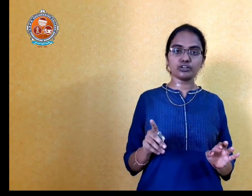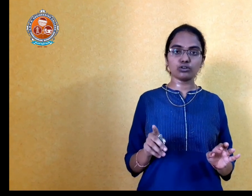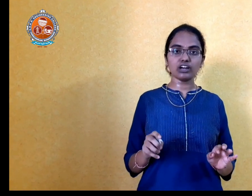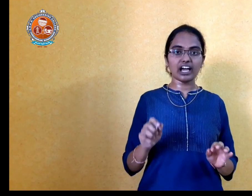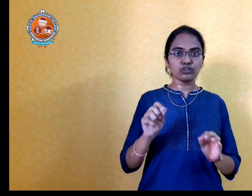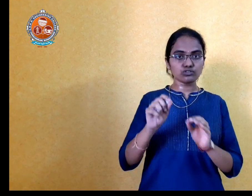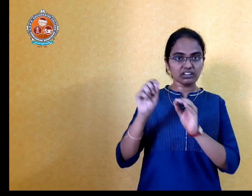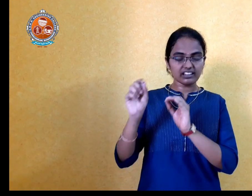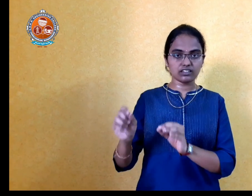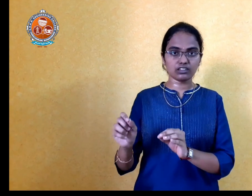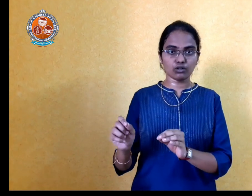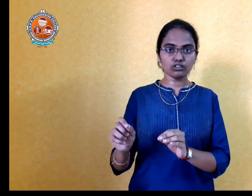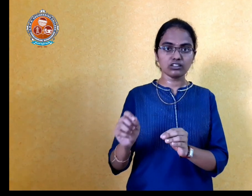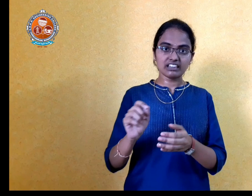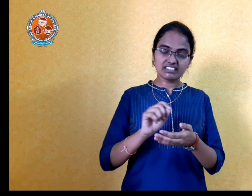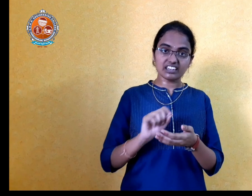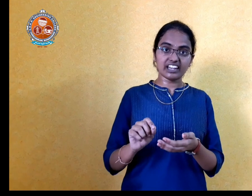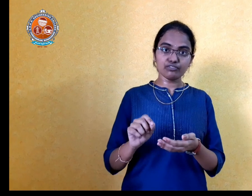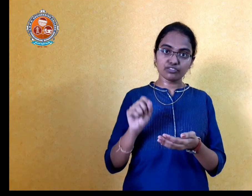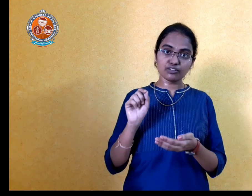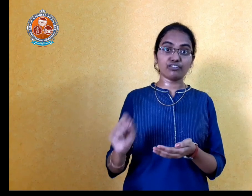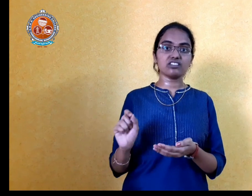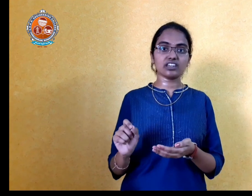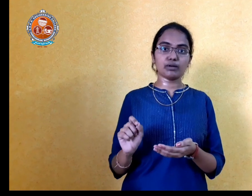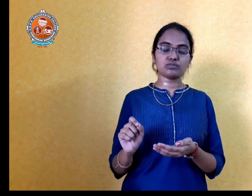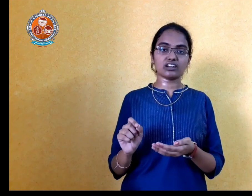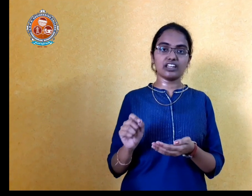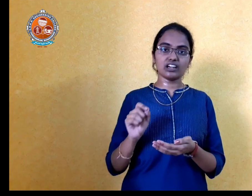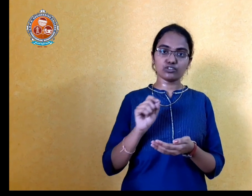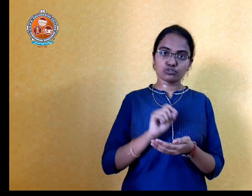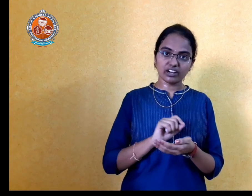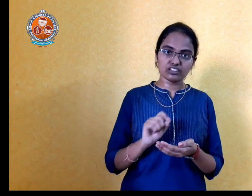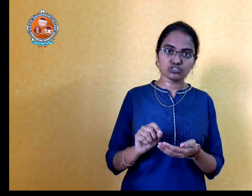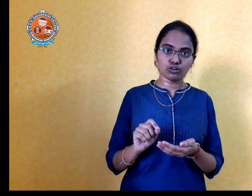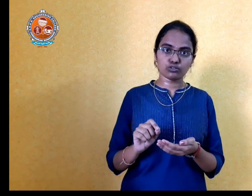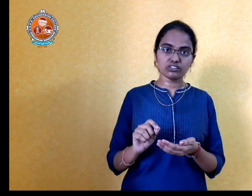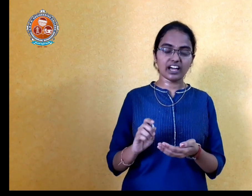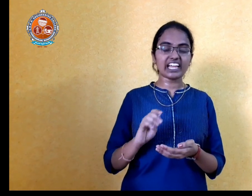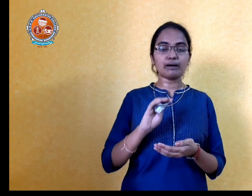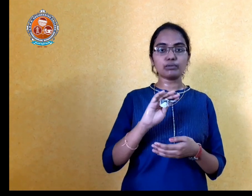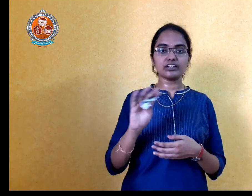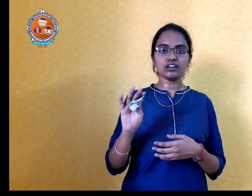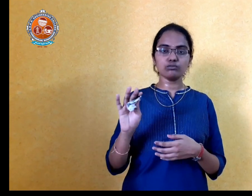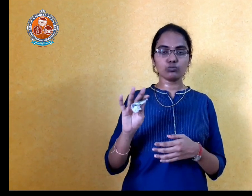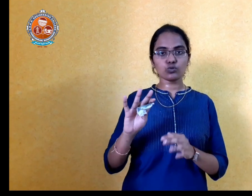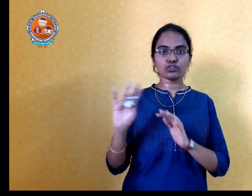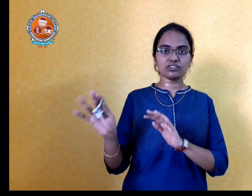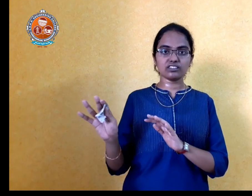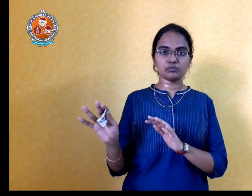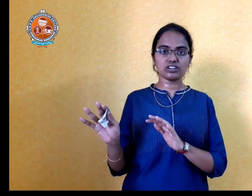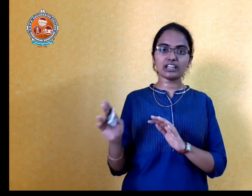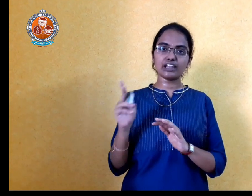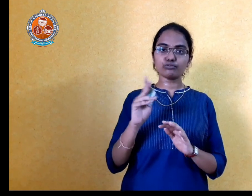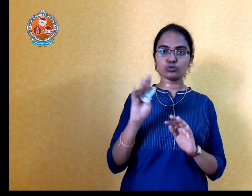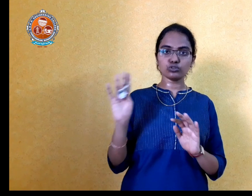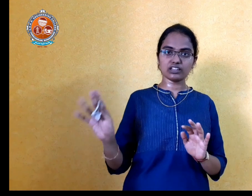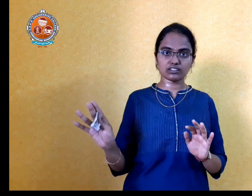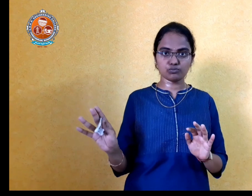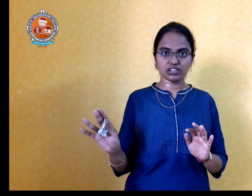told. I used to take the Xerox. Study. For the first time I am studying, I used to write the short notes. I completed most of the subjects. I left two to three subjects.